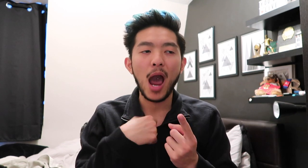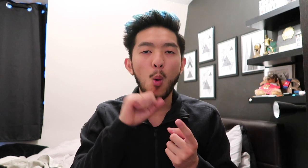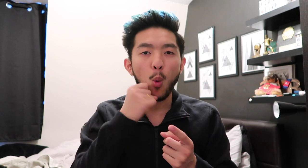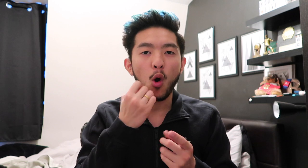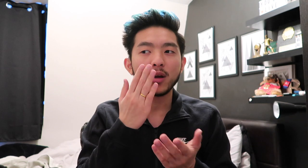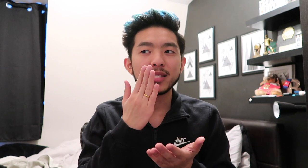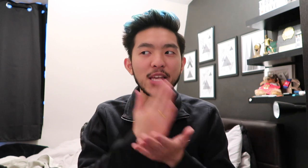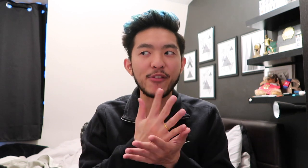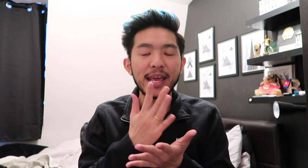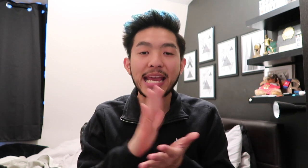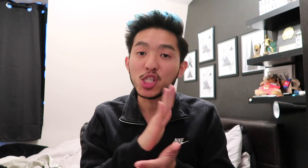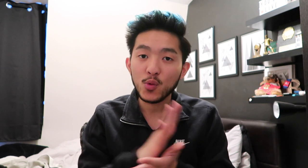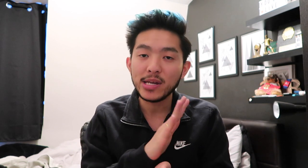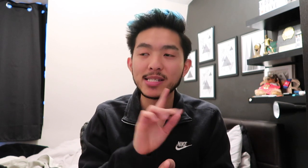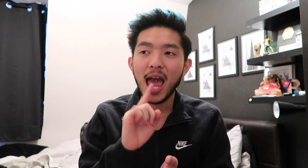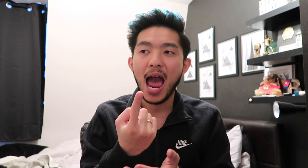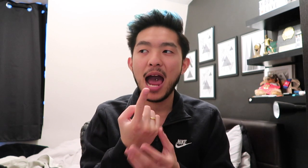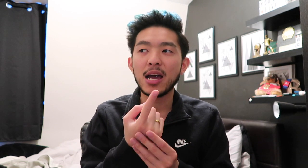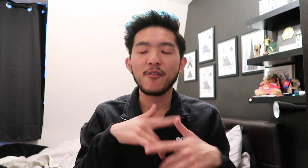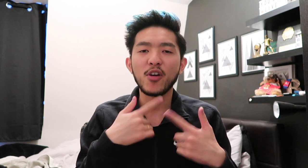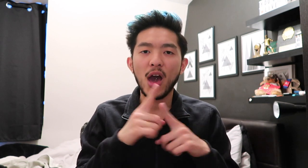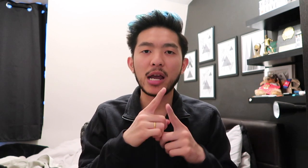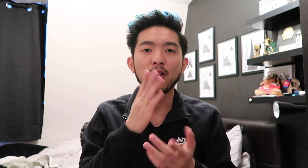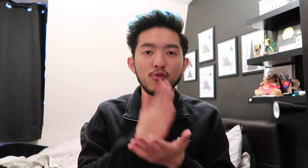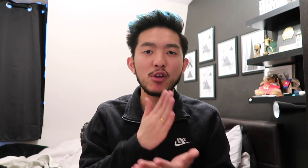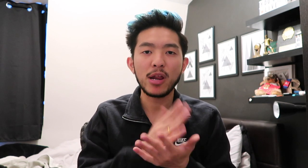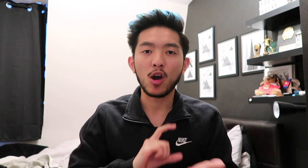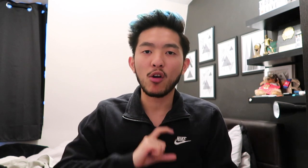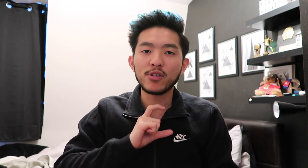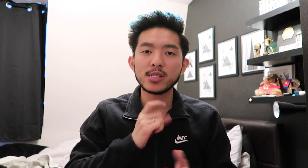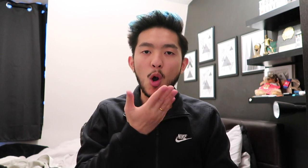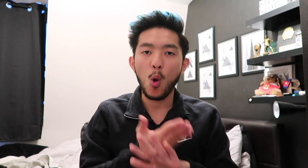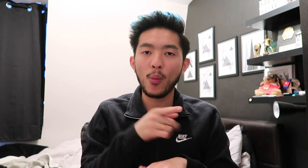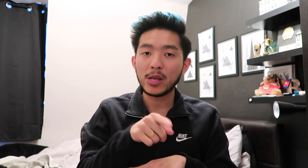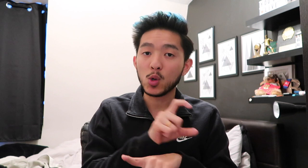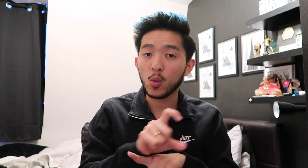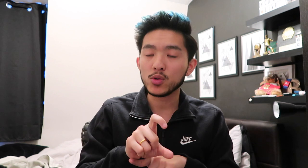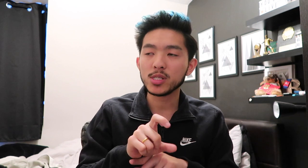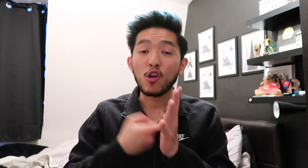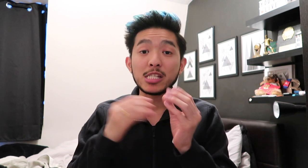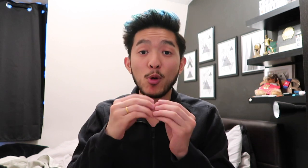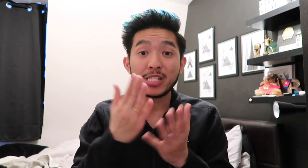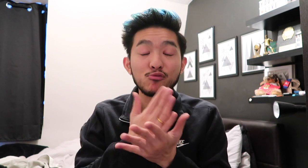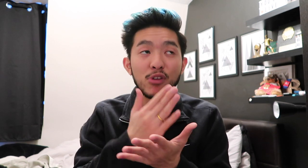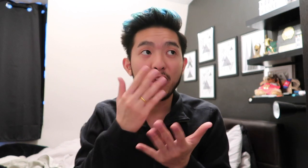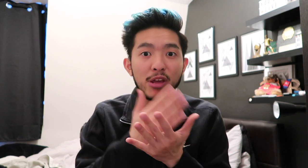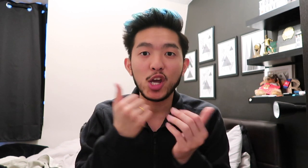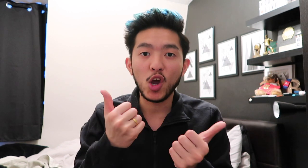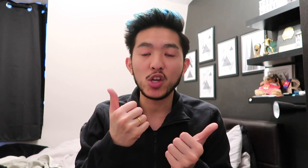I will definitely enjoy. And, I feel like, free real conference on this course. The correspondence is really, really good.